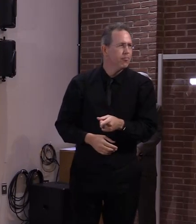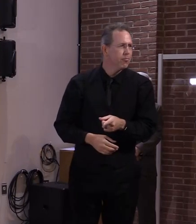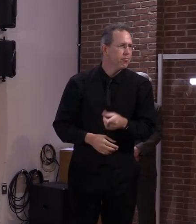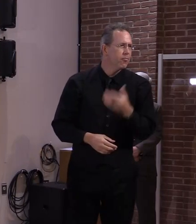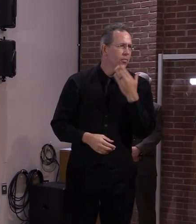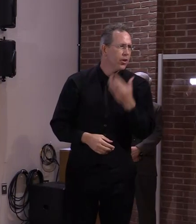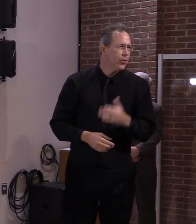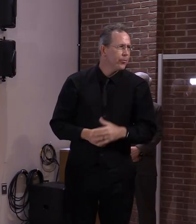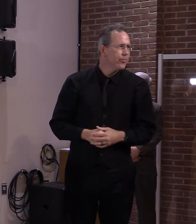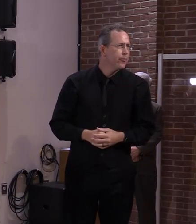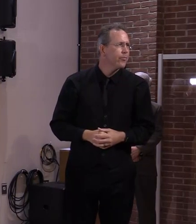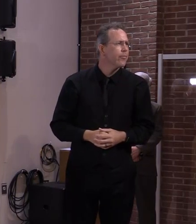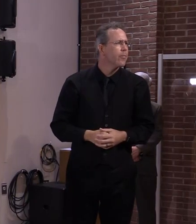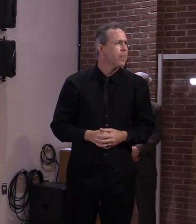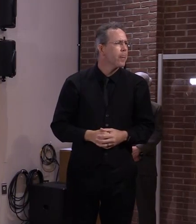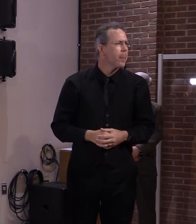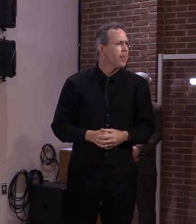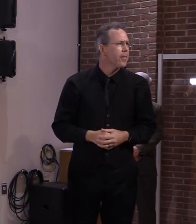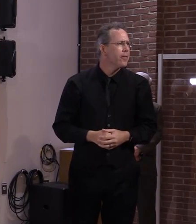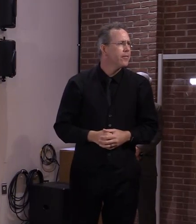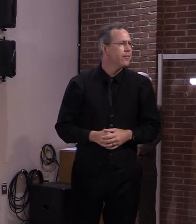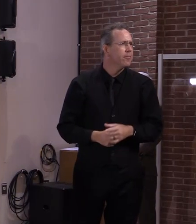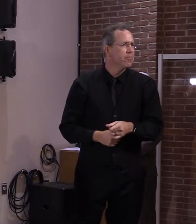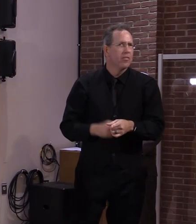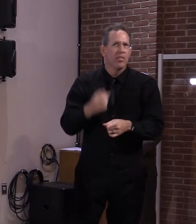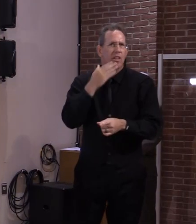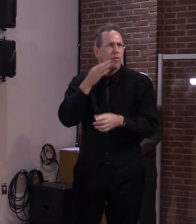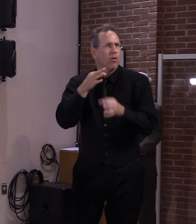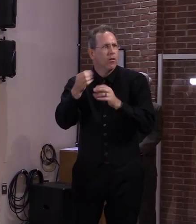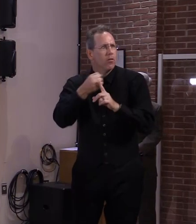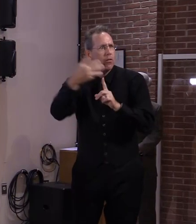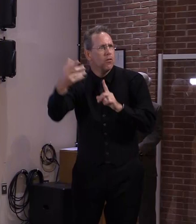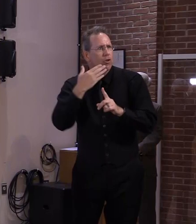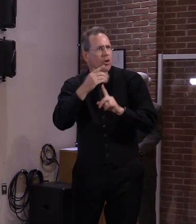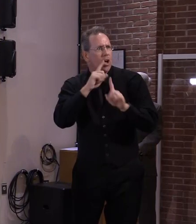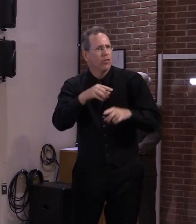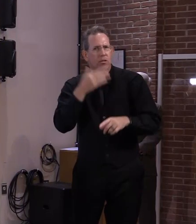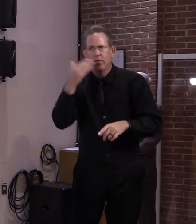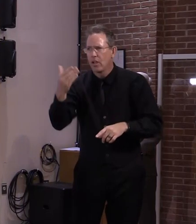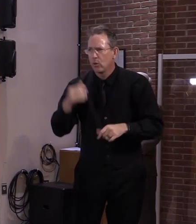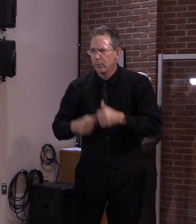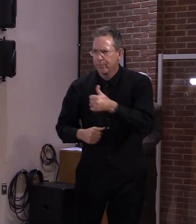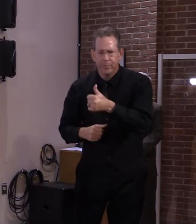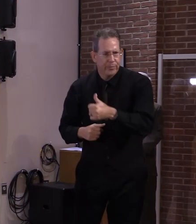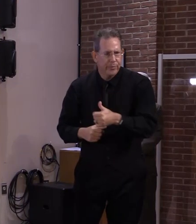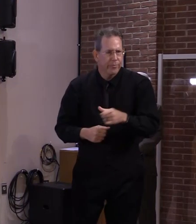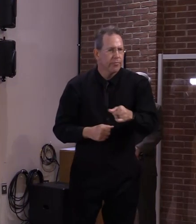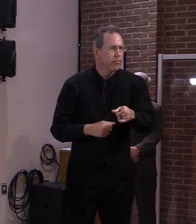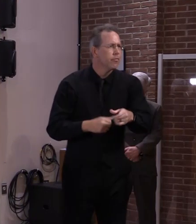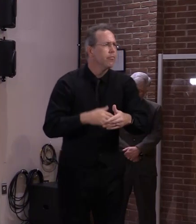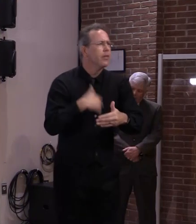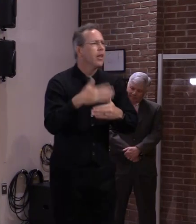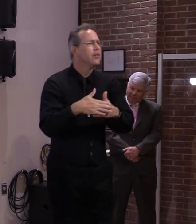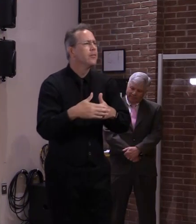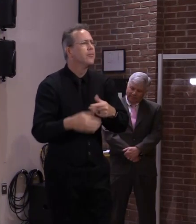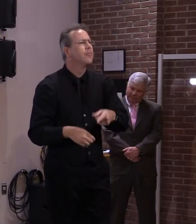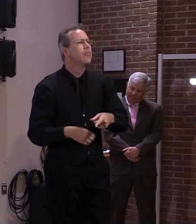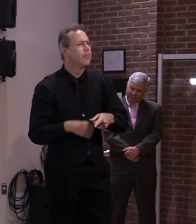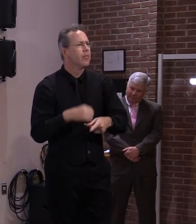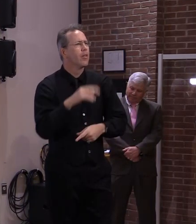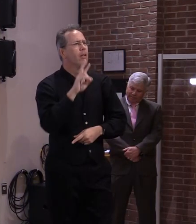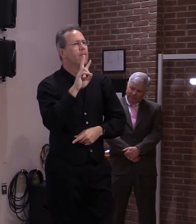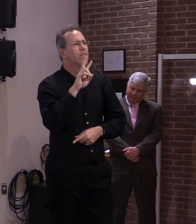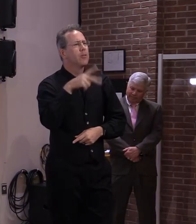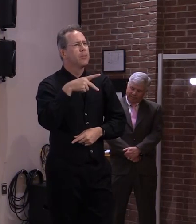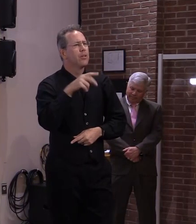pete kershfeld vpr thank you jason um